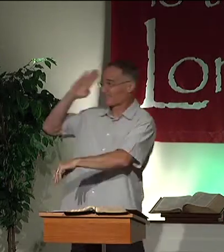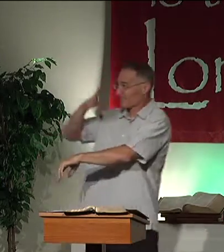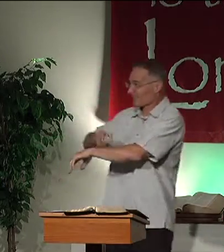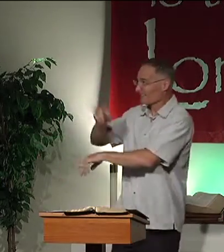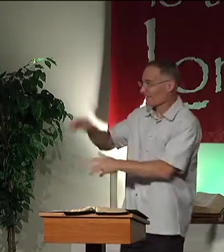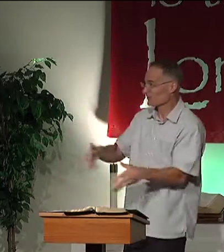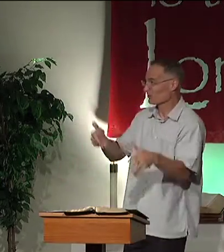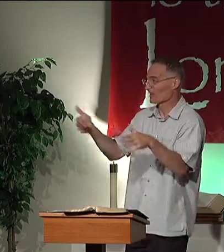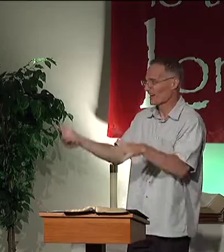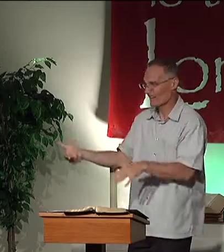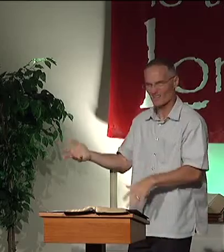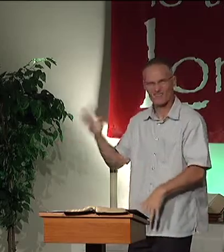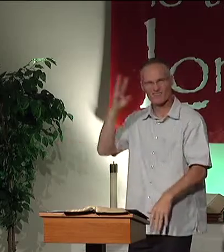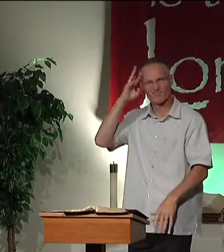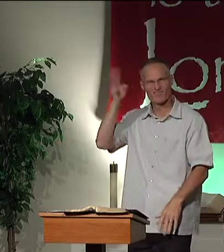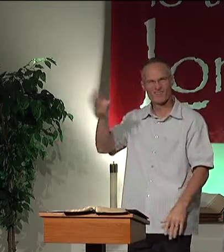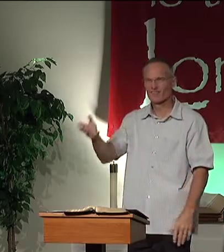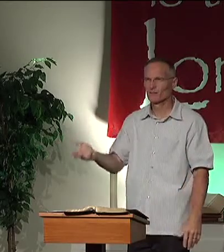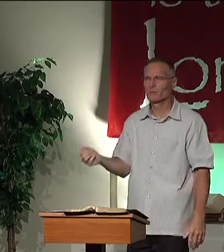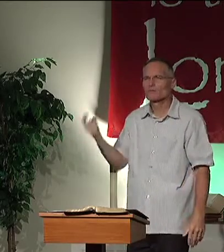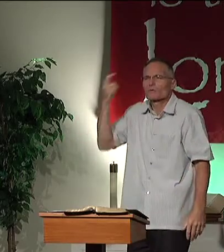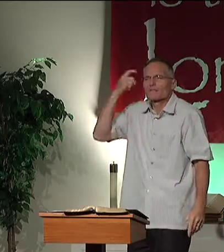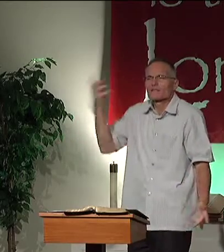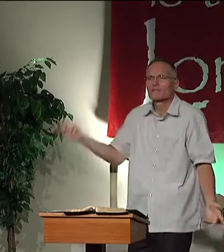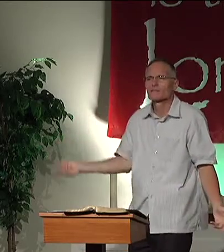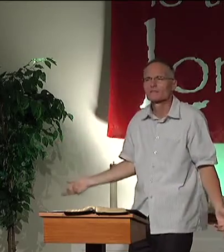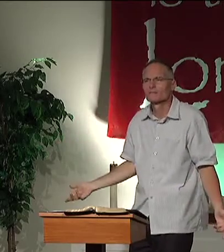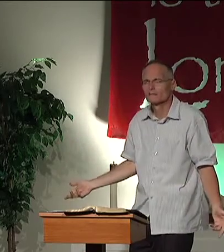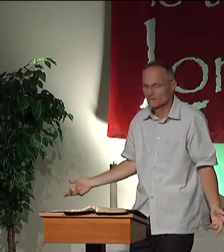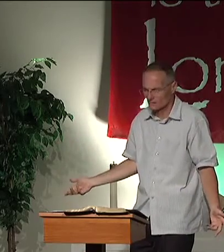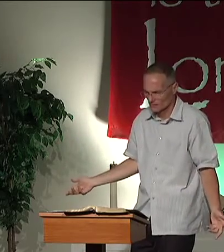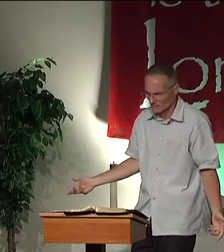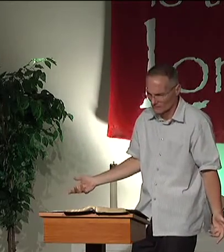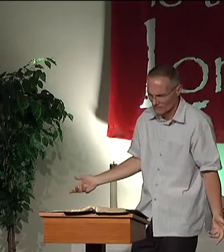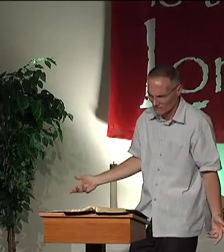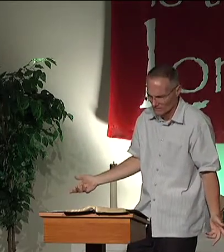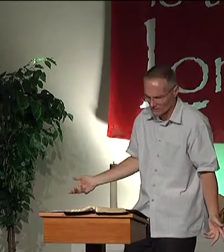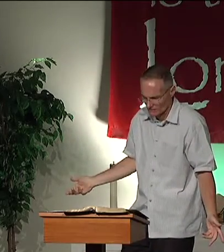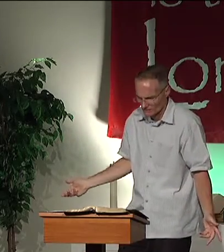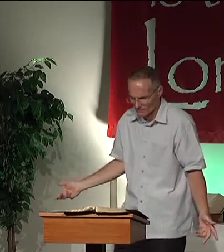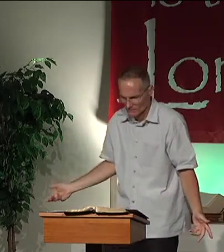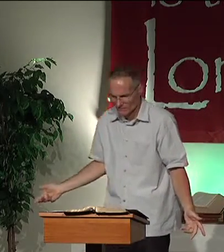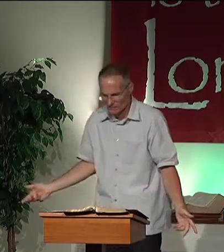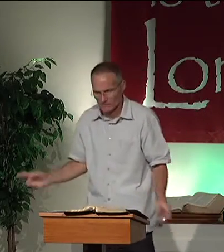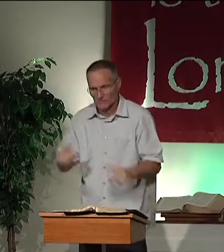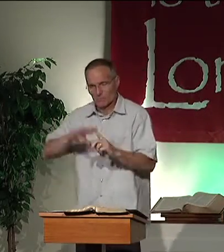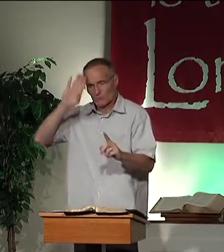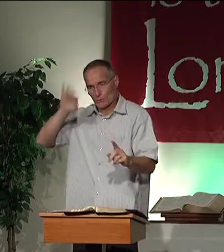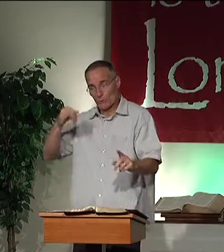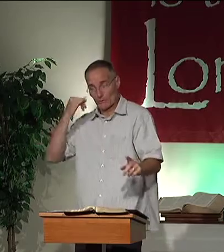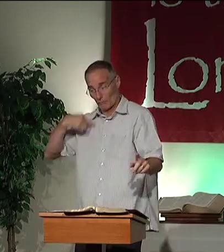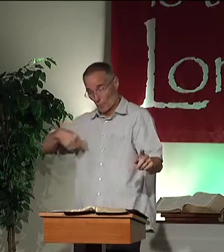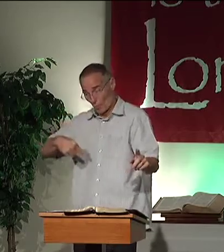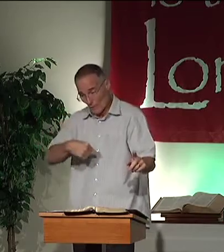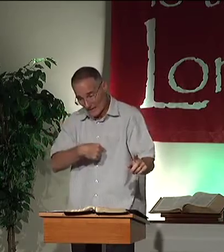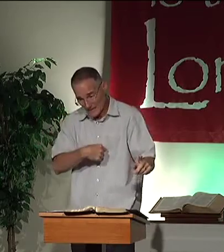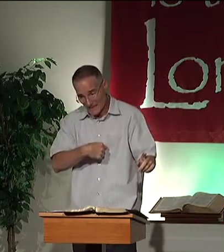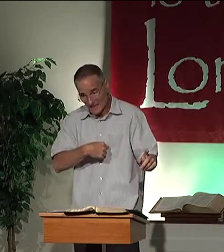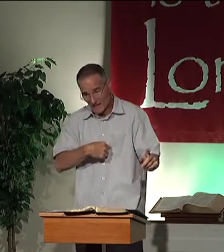people. That means that he sent his son to die. That makes no sense. Who came up with that? But you know,